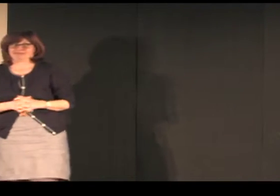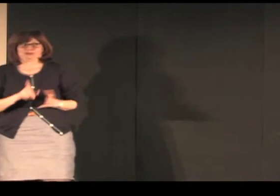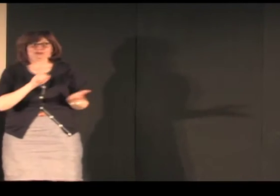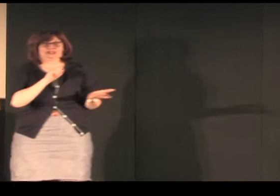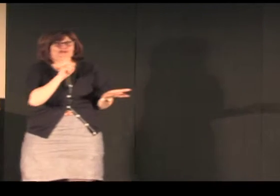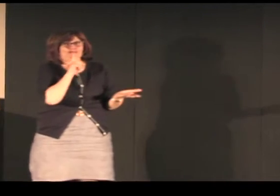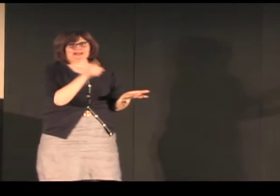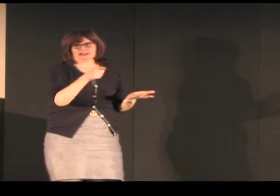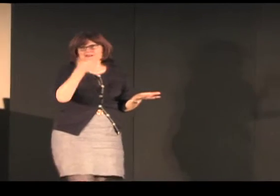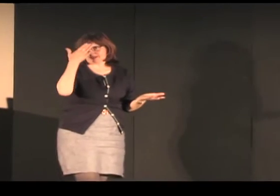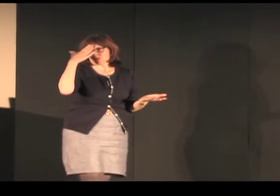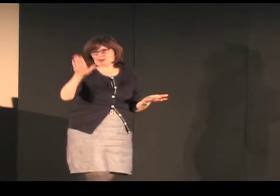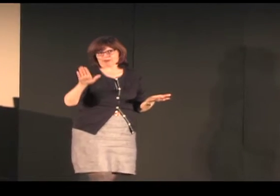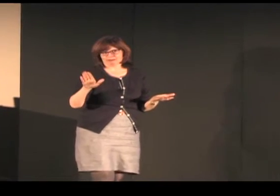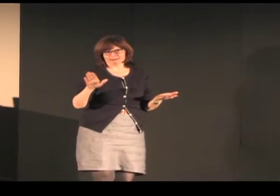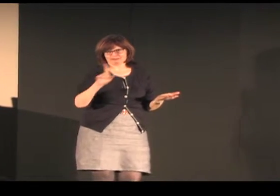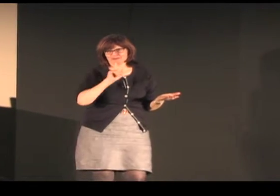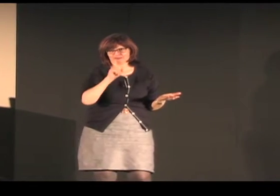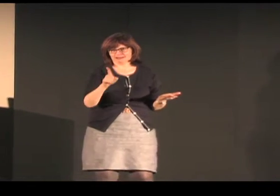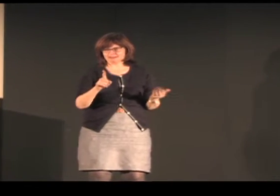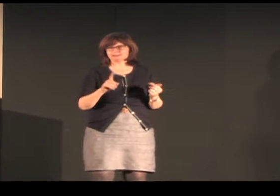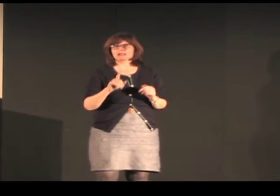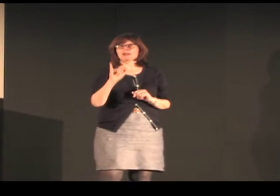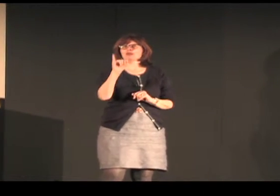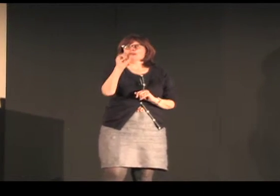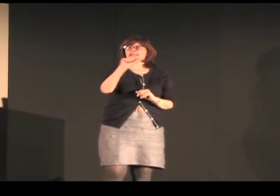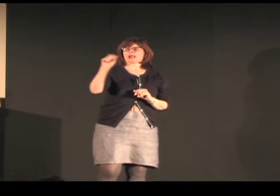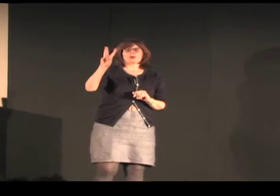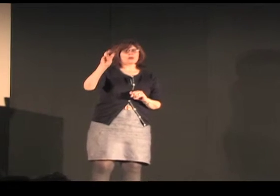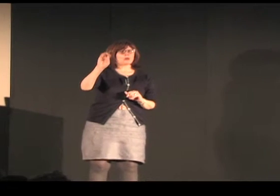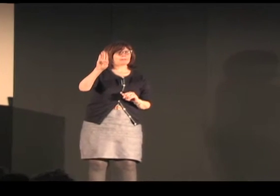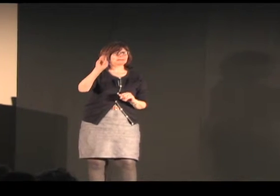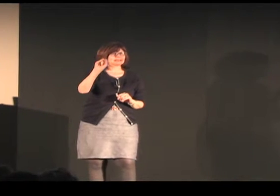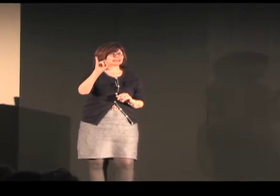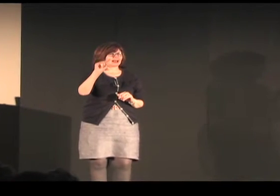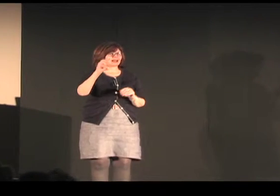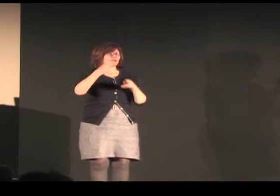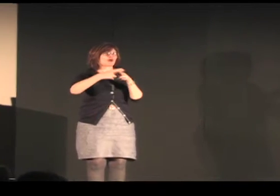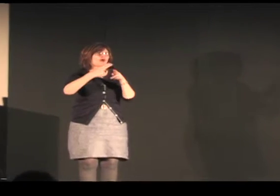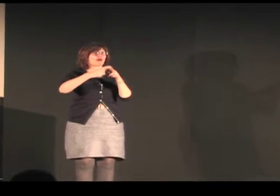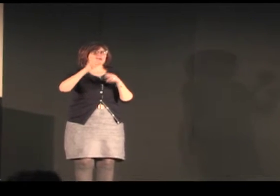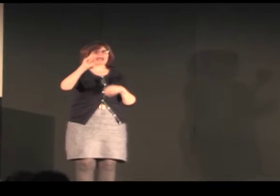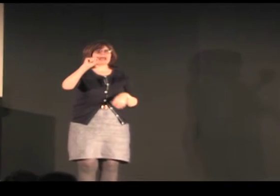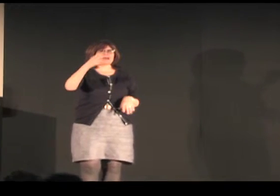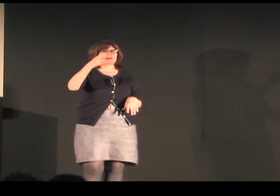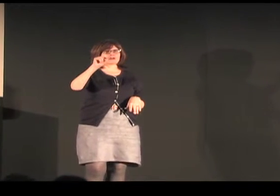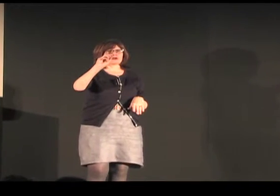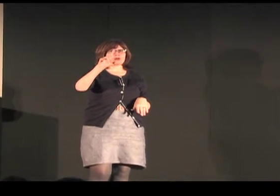Well, the answer to that question is, we really don't know. There is a website called